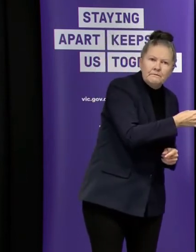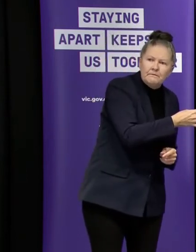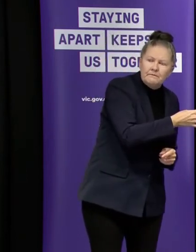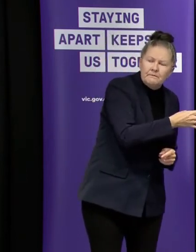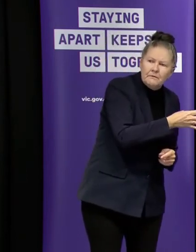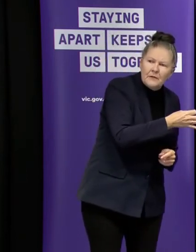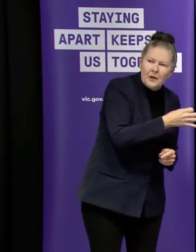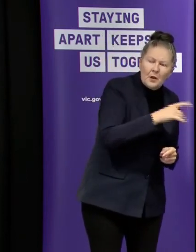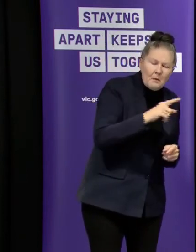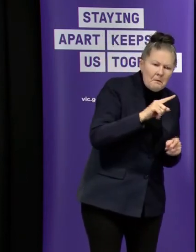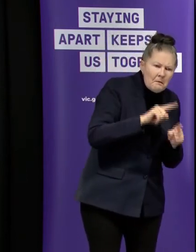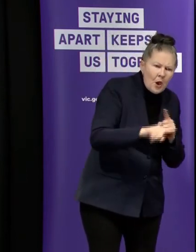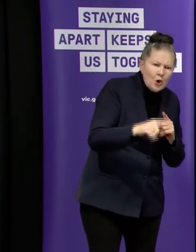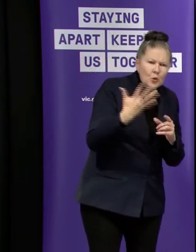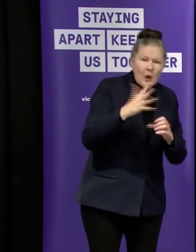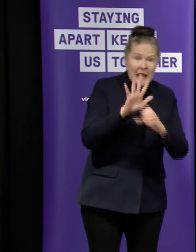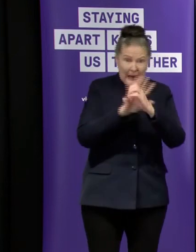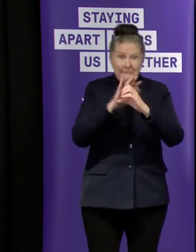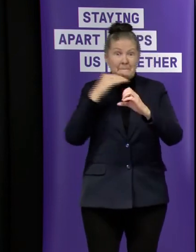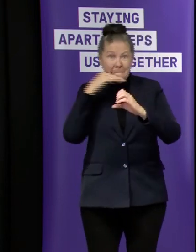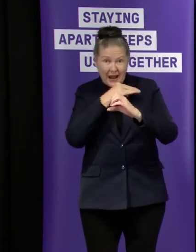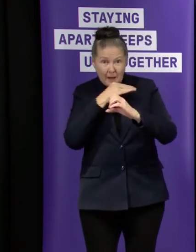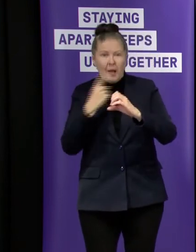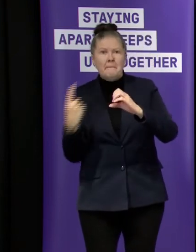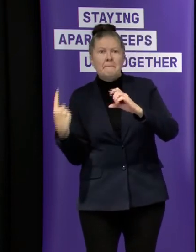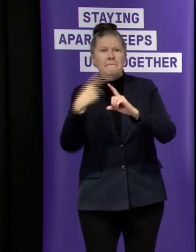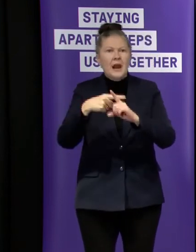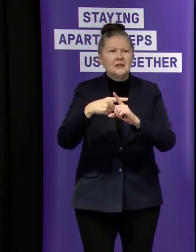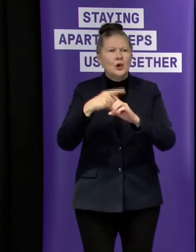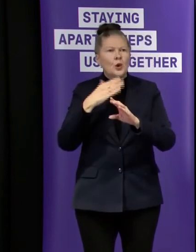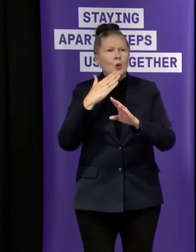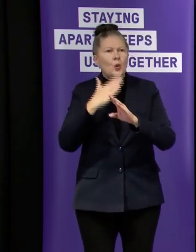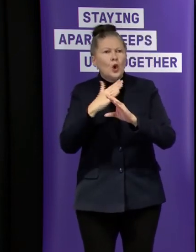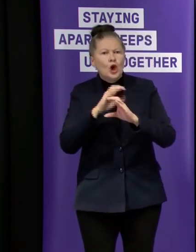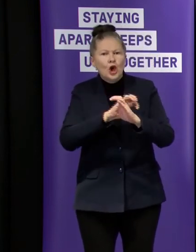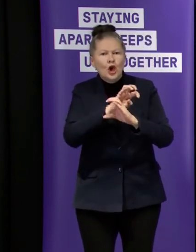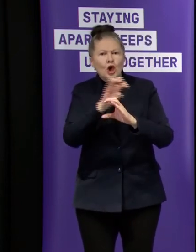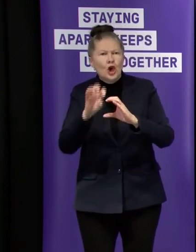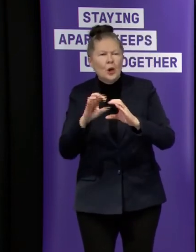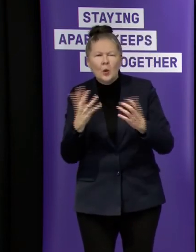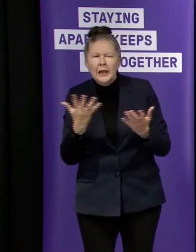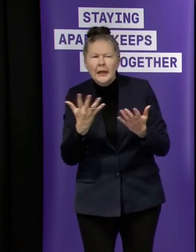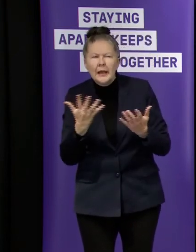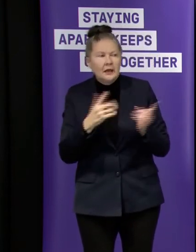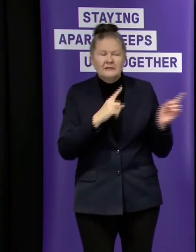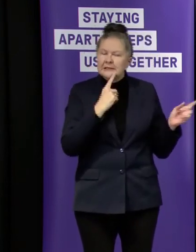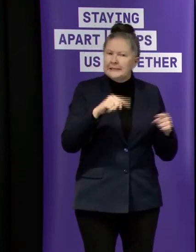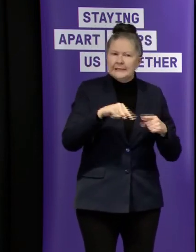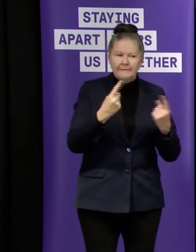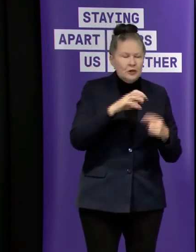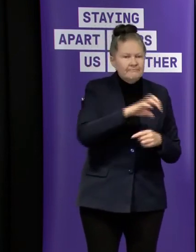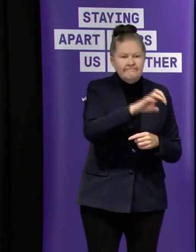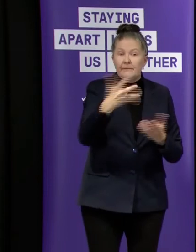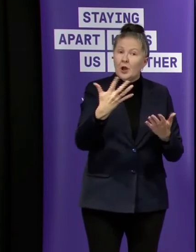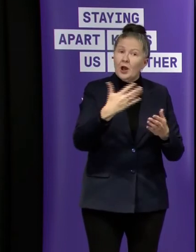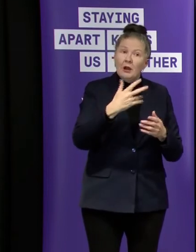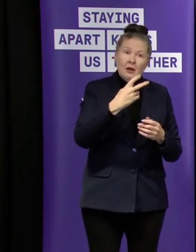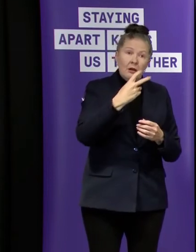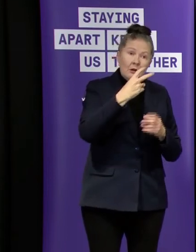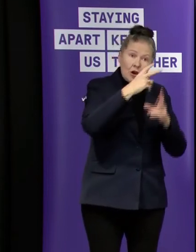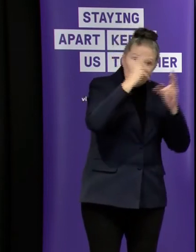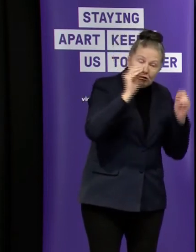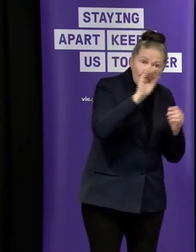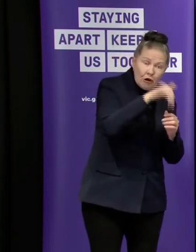workplaces rather than in the community oh there i mean i think they're still in a variety of settings we worry a lot about still aged care and workplaces